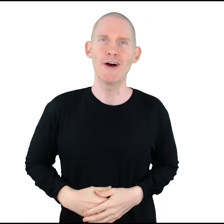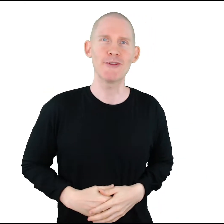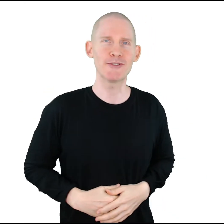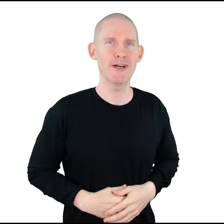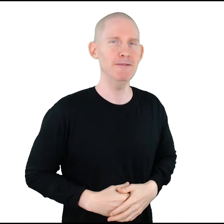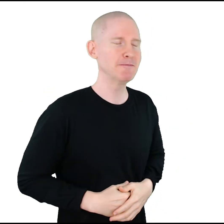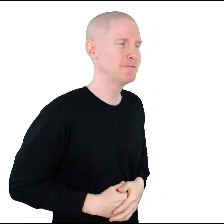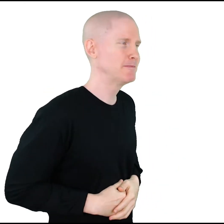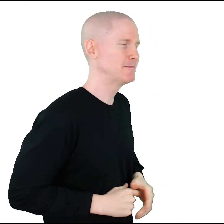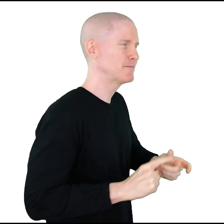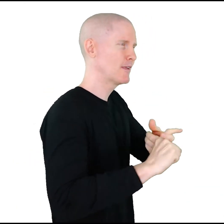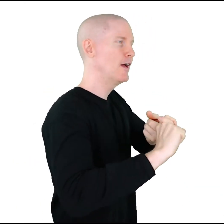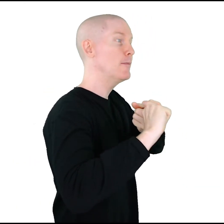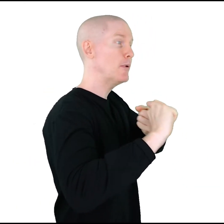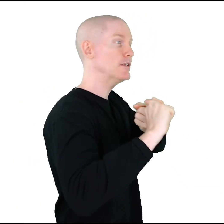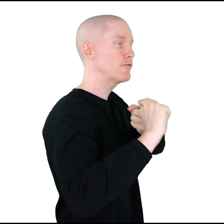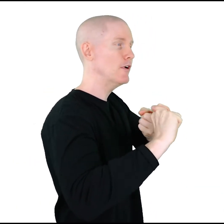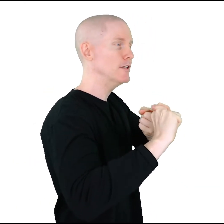Other side. Best friend.